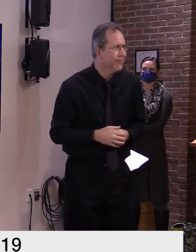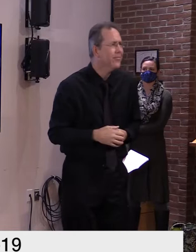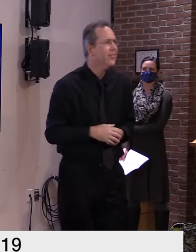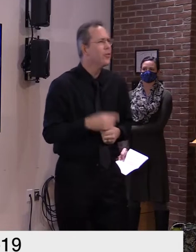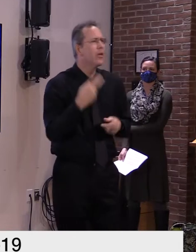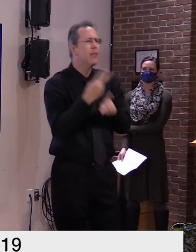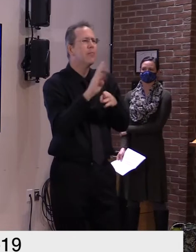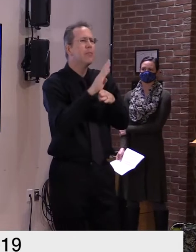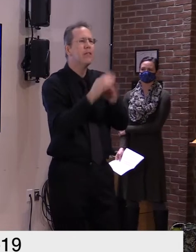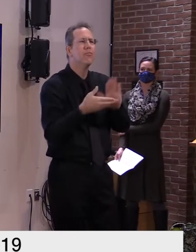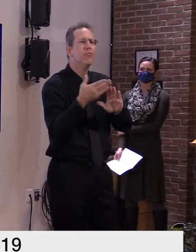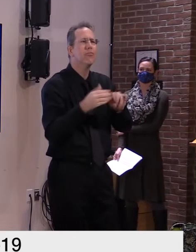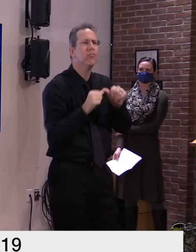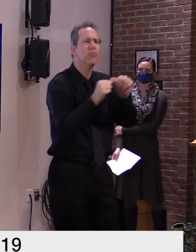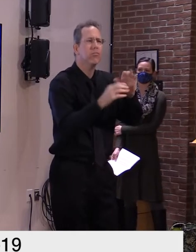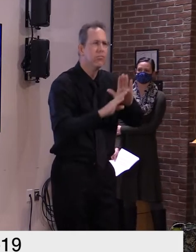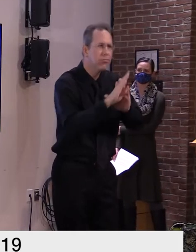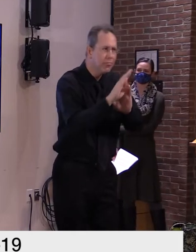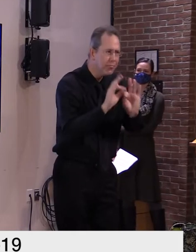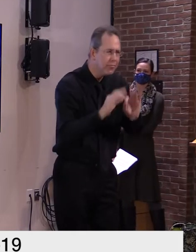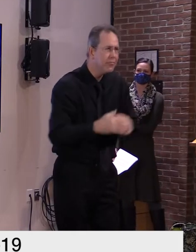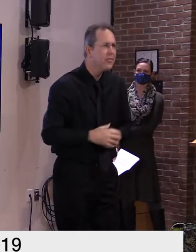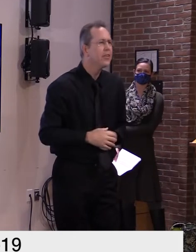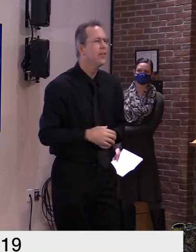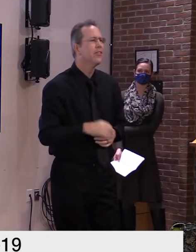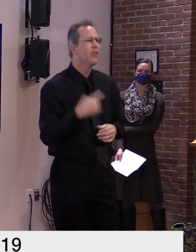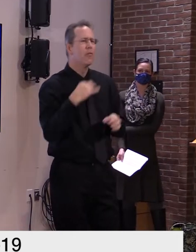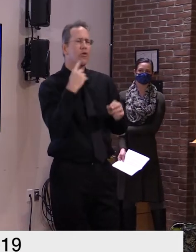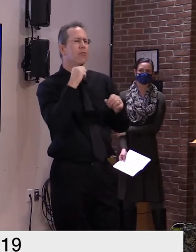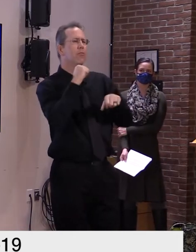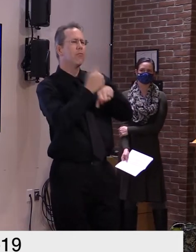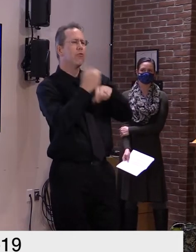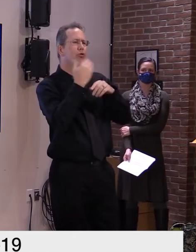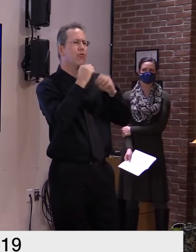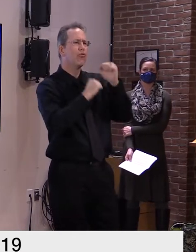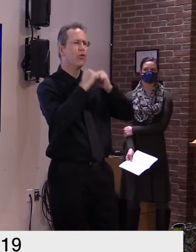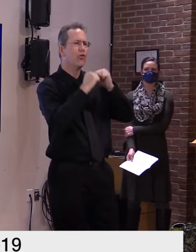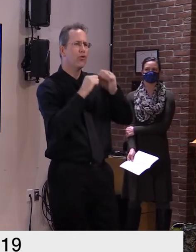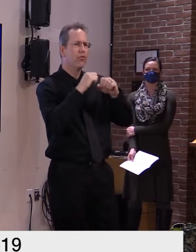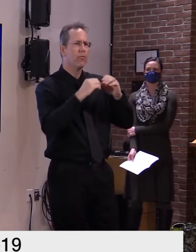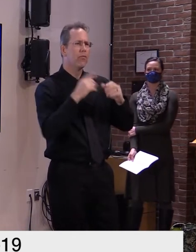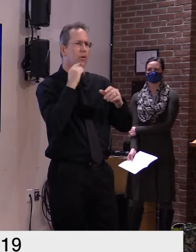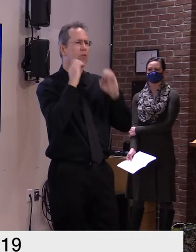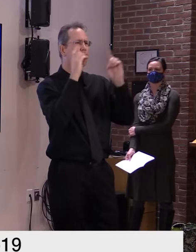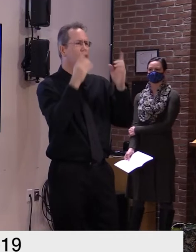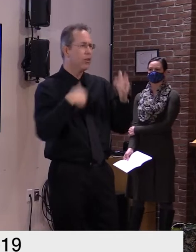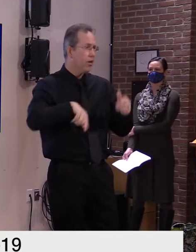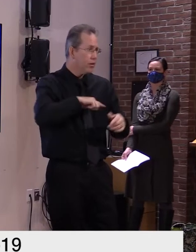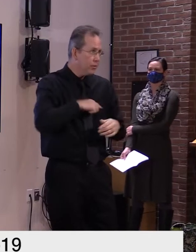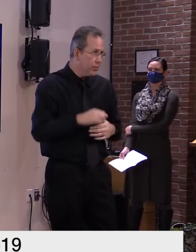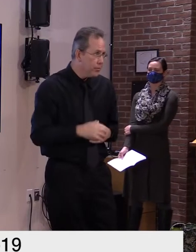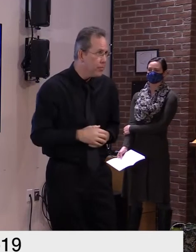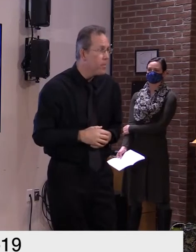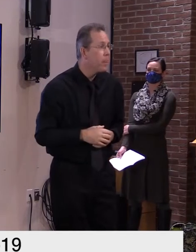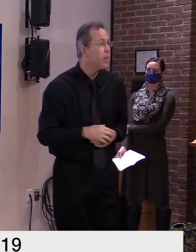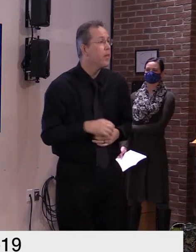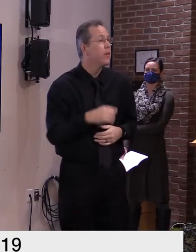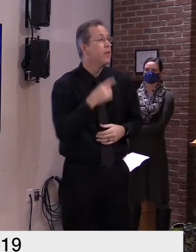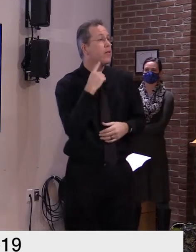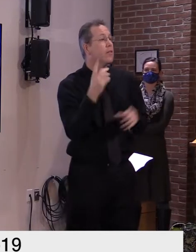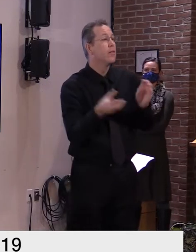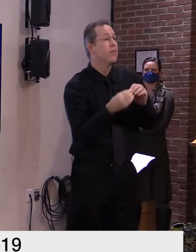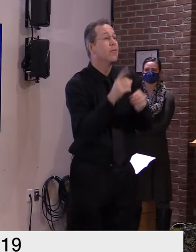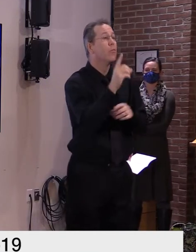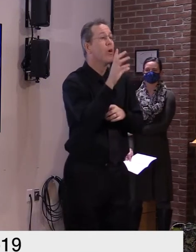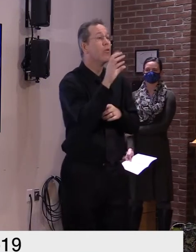system with these resources i'm pleased to report that we have now allocated 100 percent of vermont's gear funds all